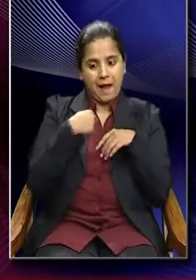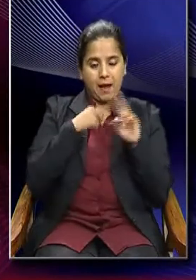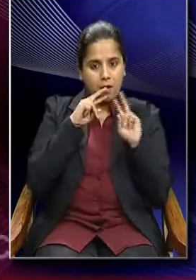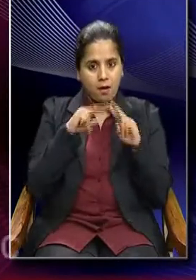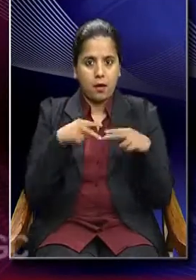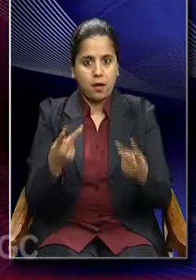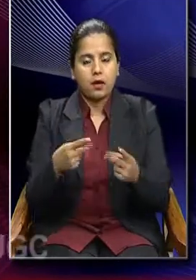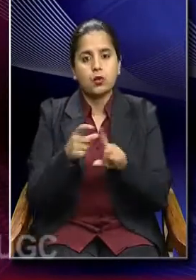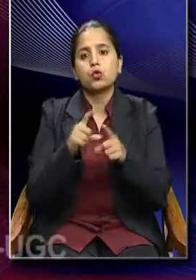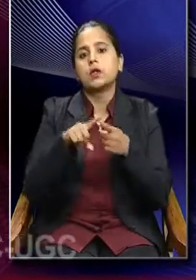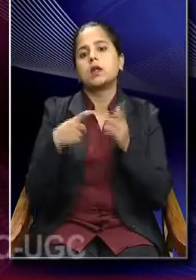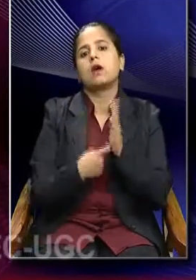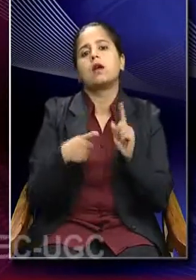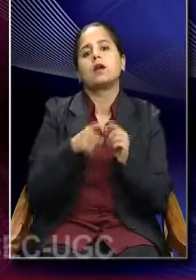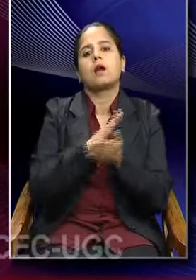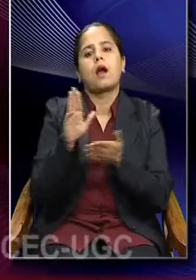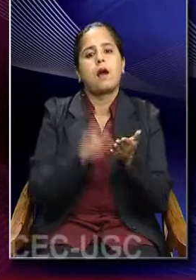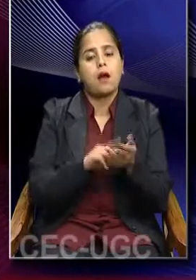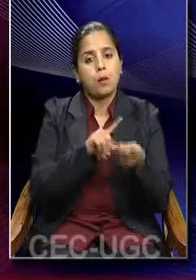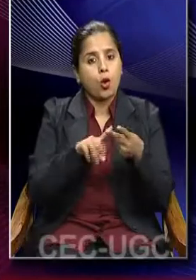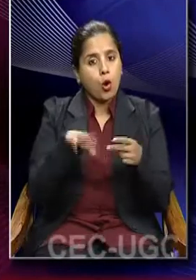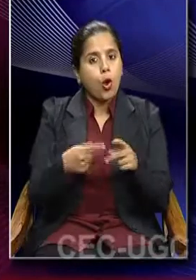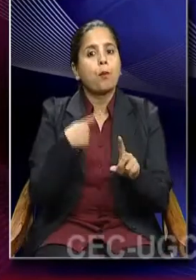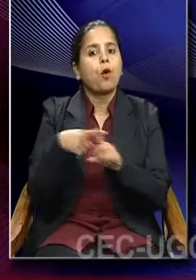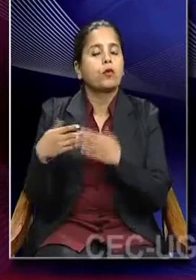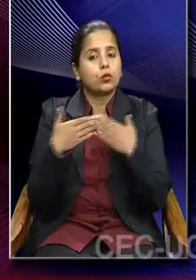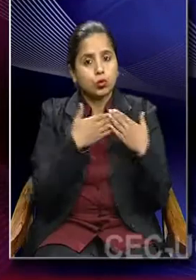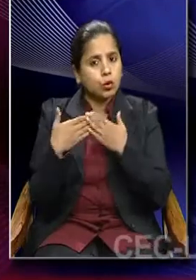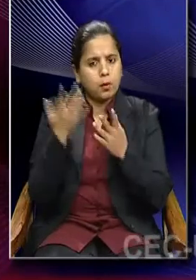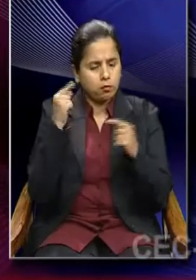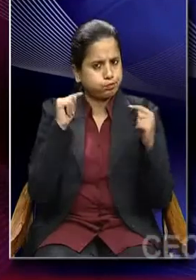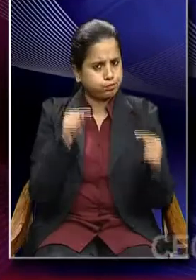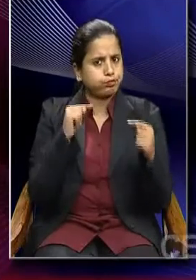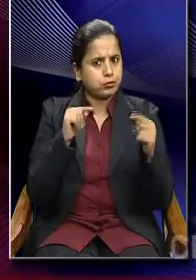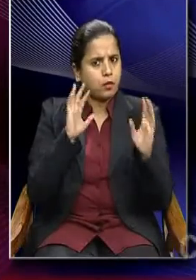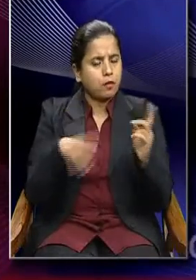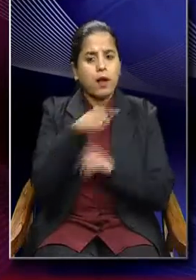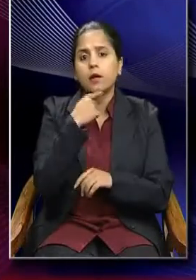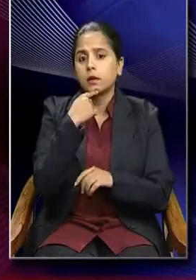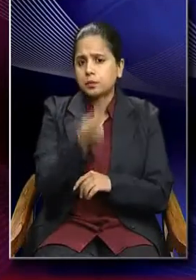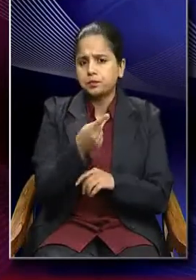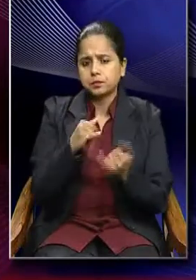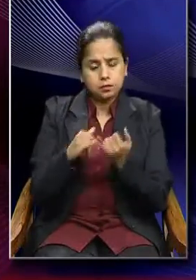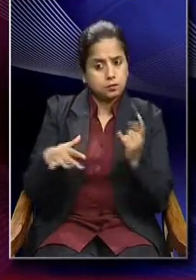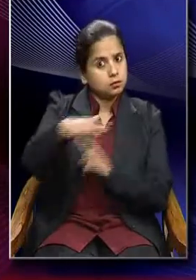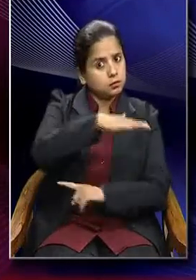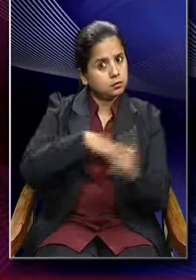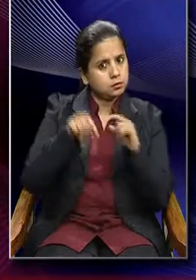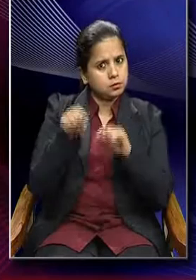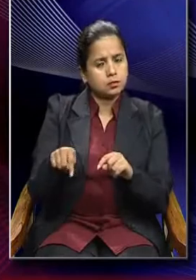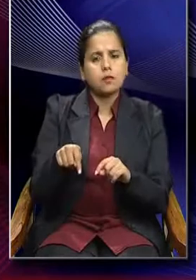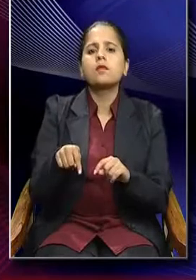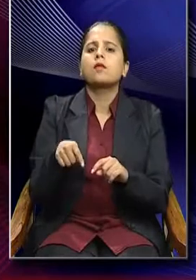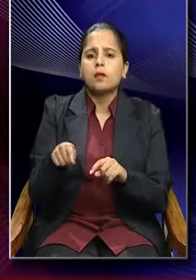As Durkheim and Parson or the Positive School argued, they argued that society was a